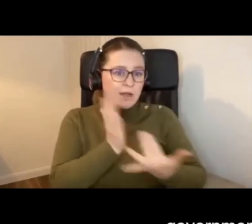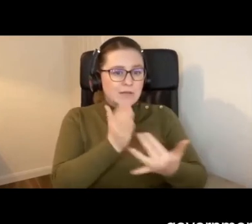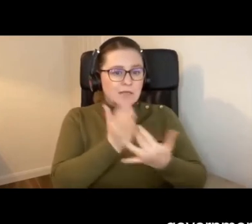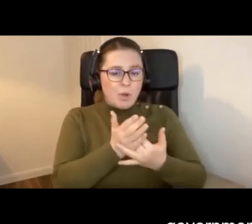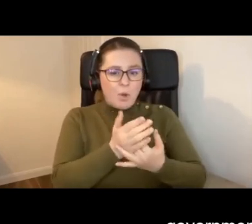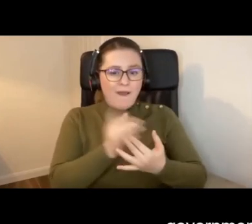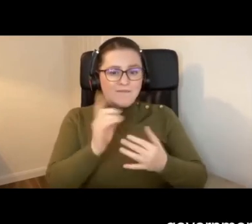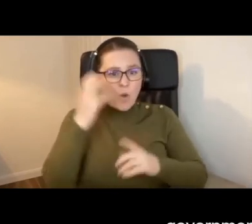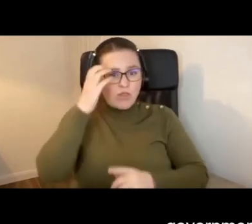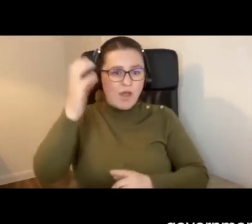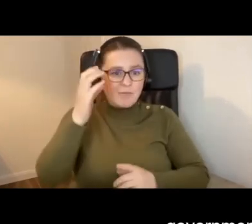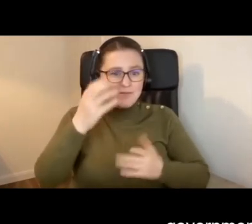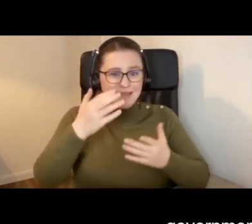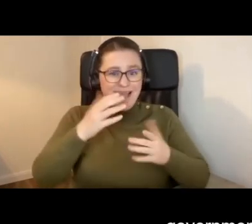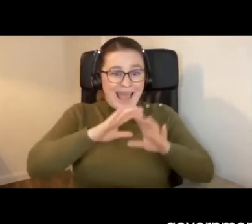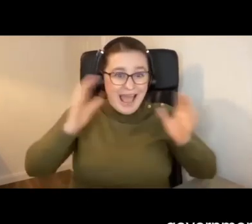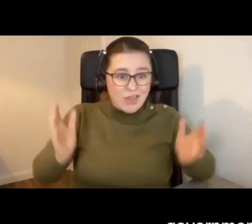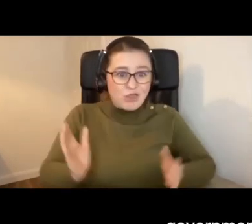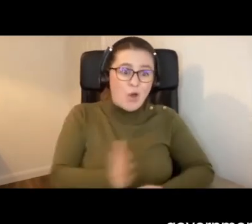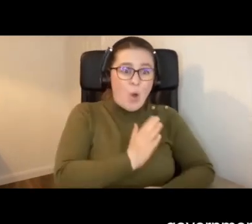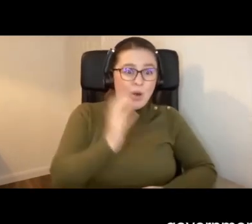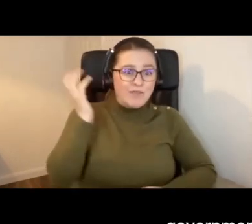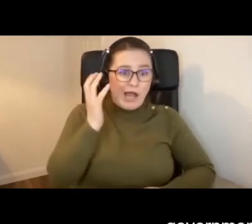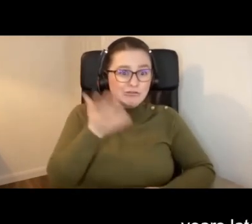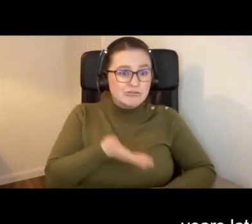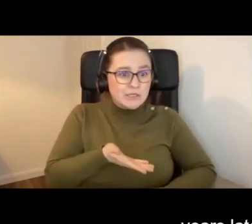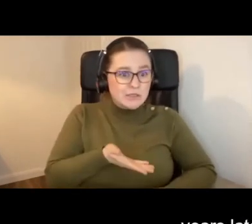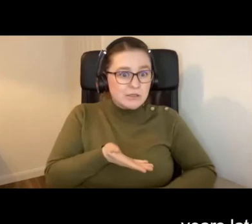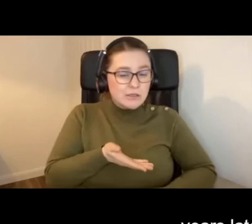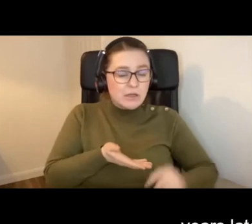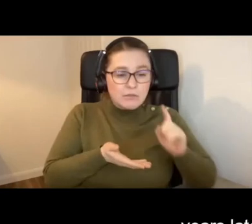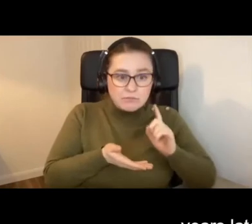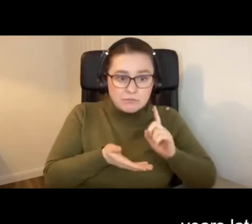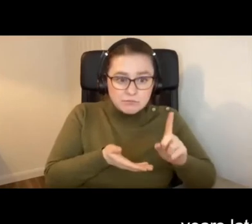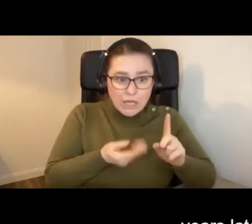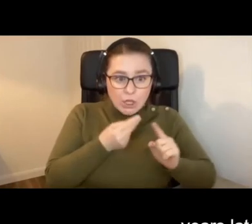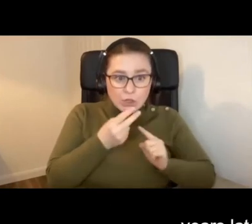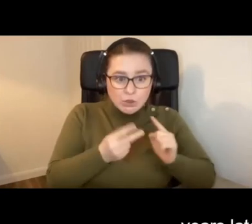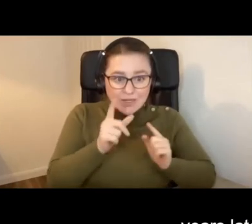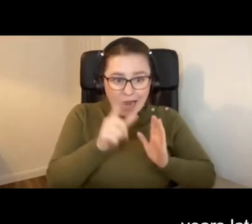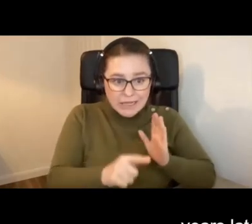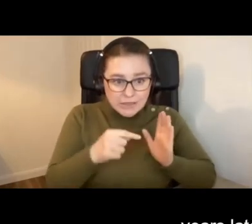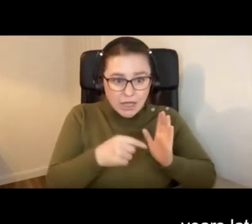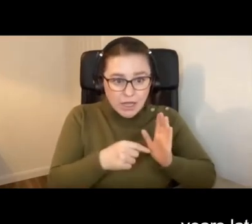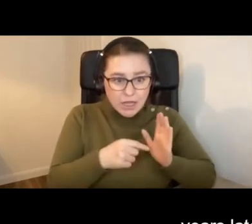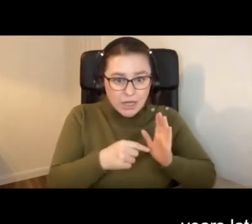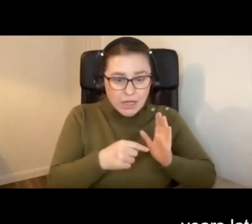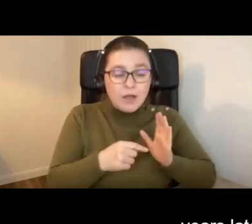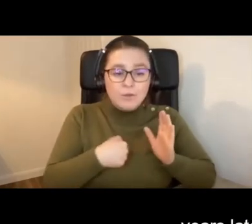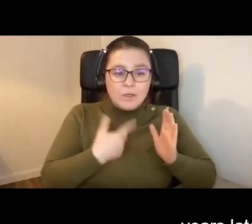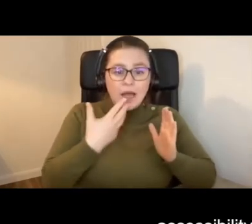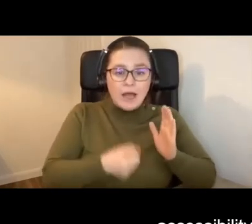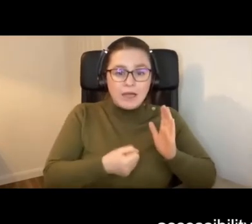government agency in the country. And yet, two years later, we had